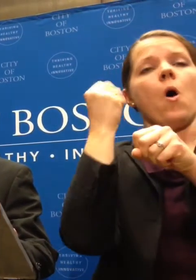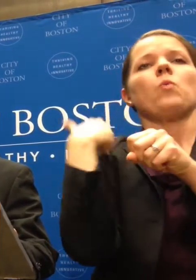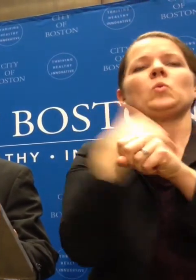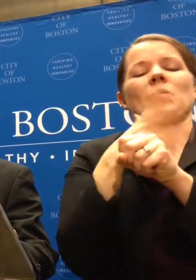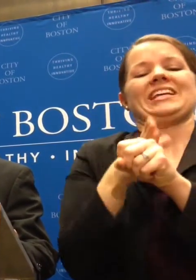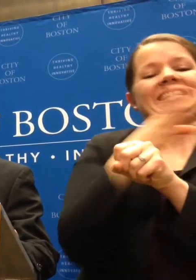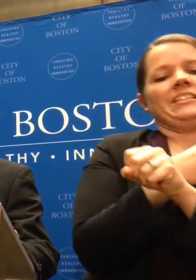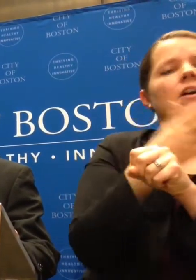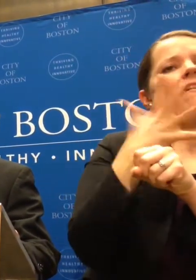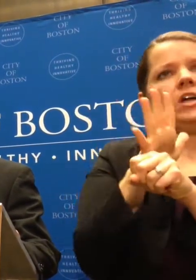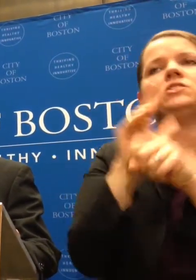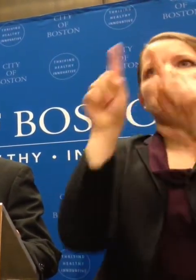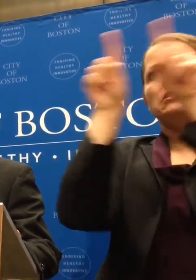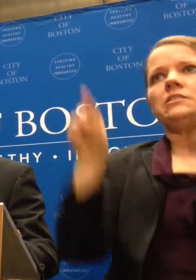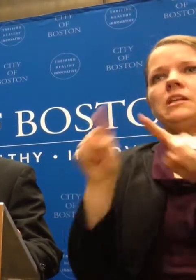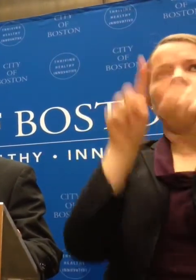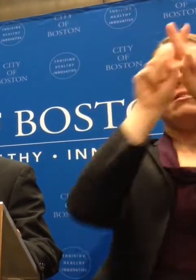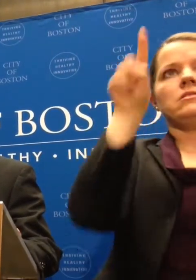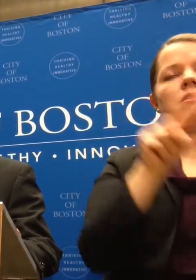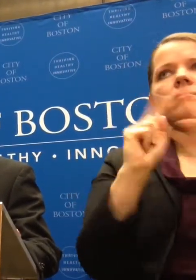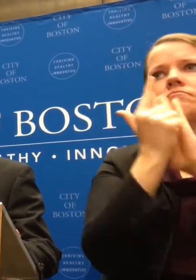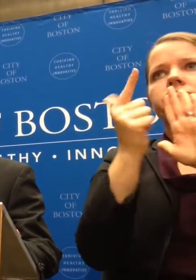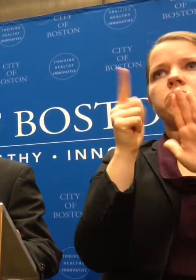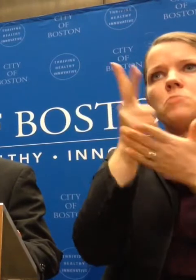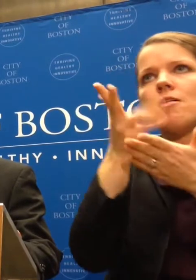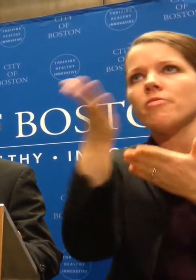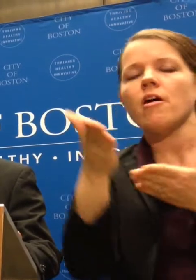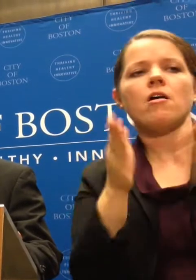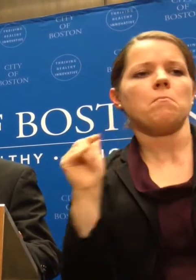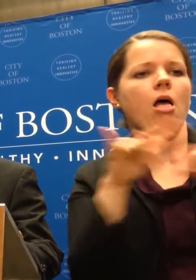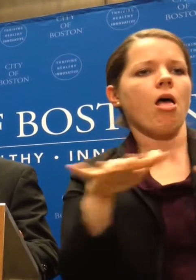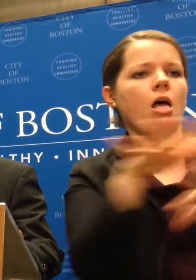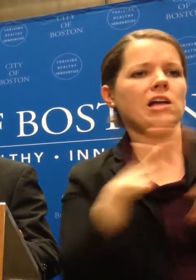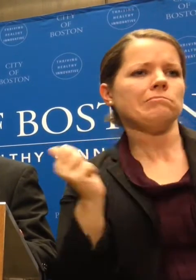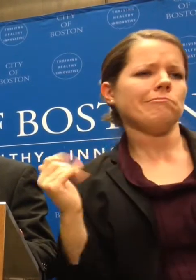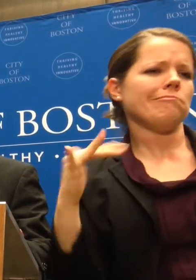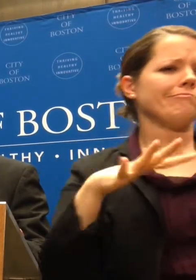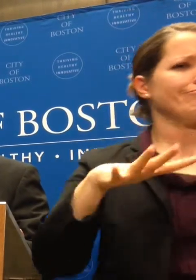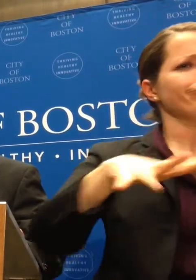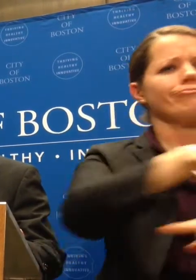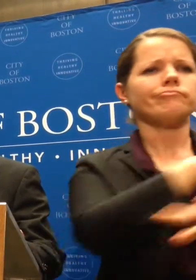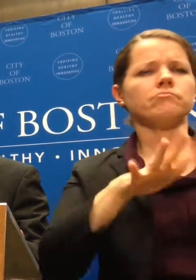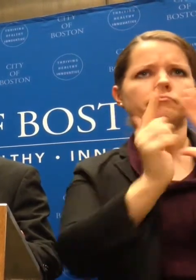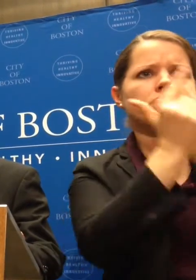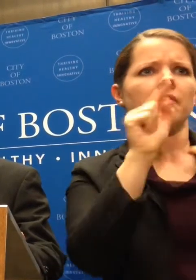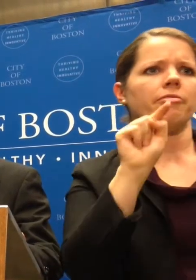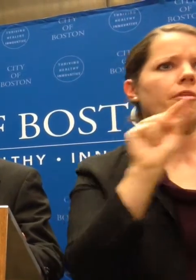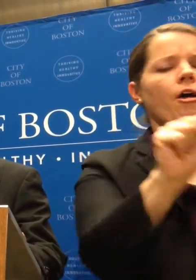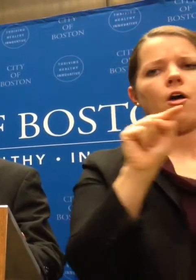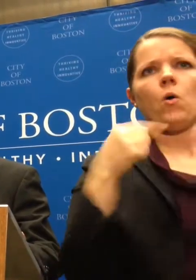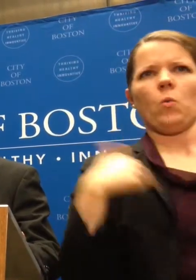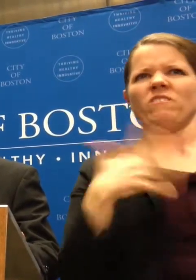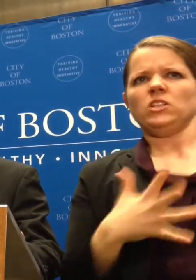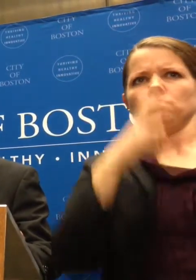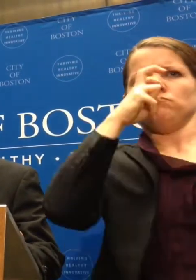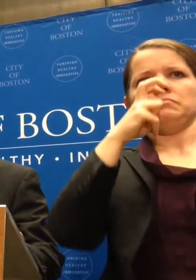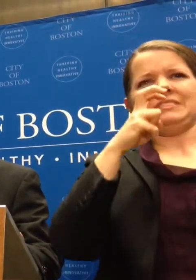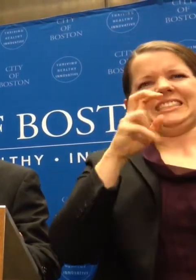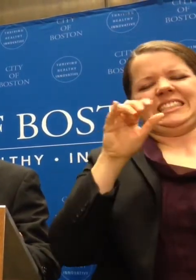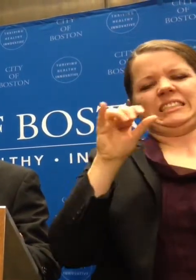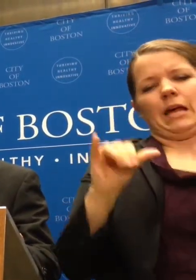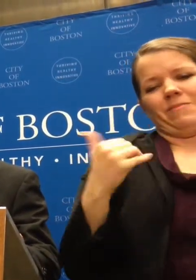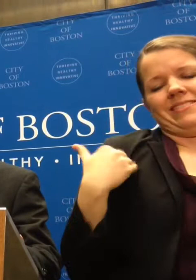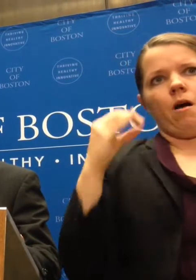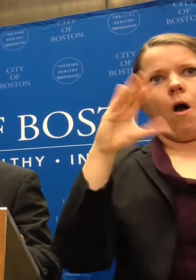found this to work very well. It's not about limiting people from celebrating, it's just about safety and